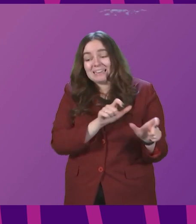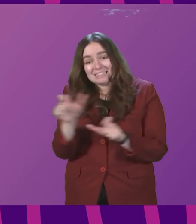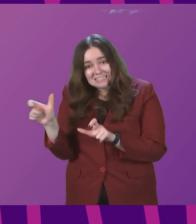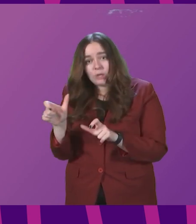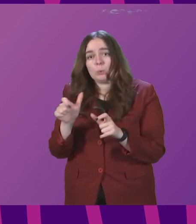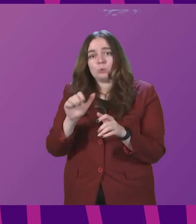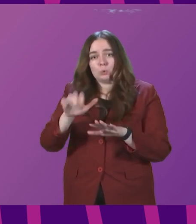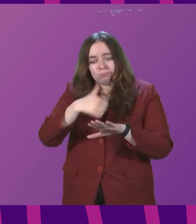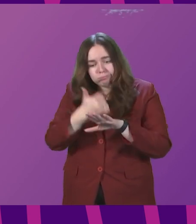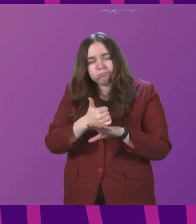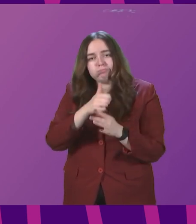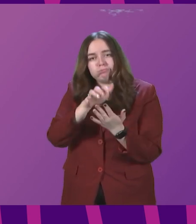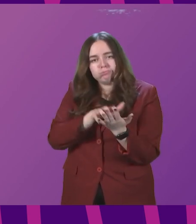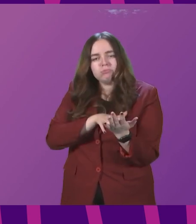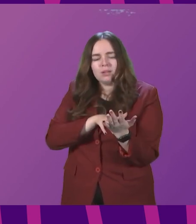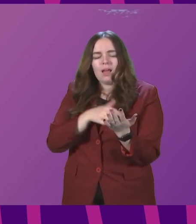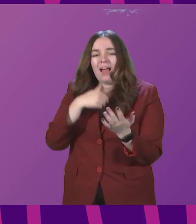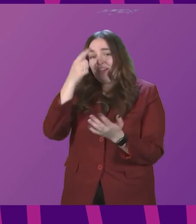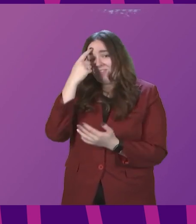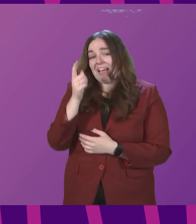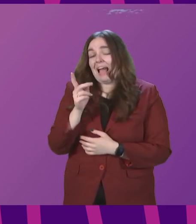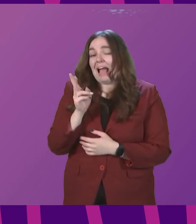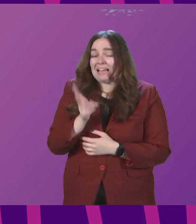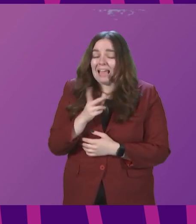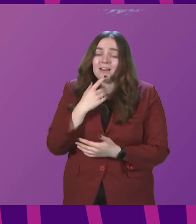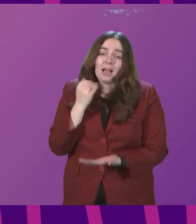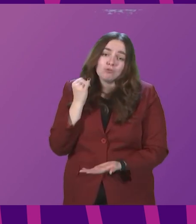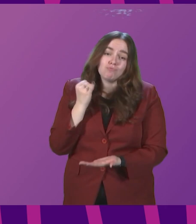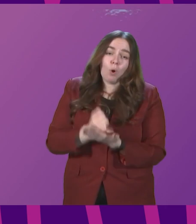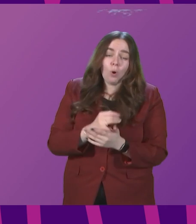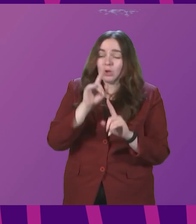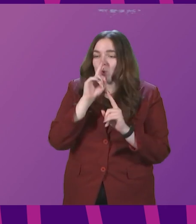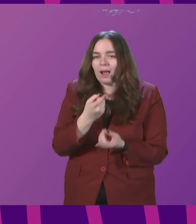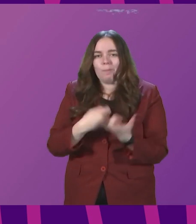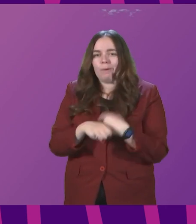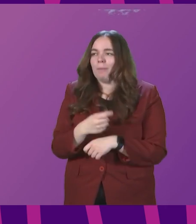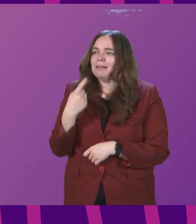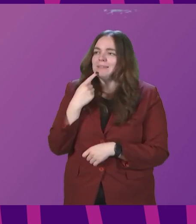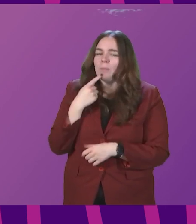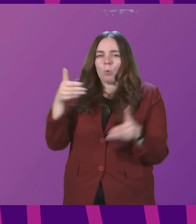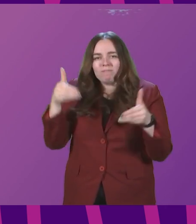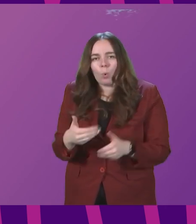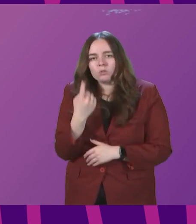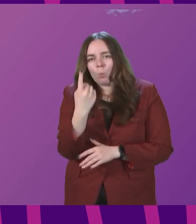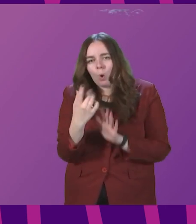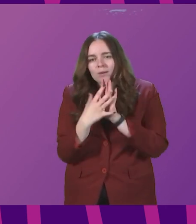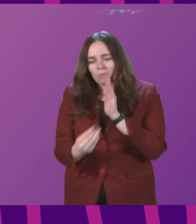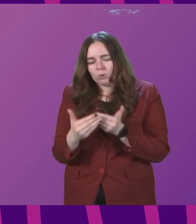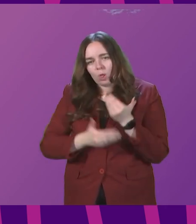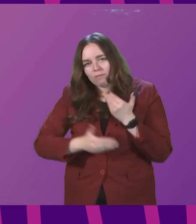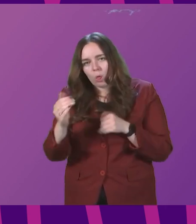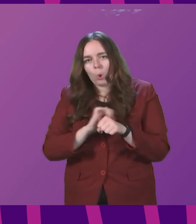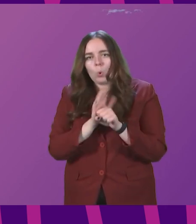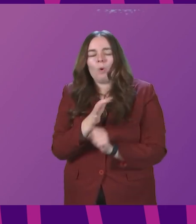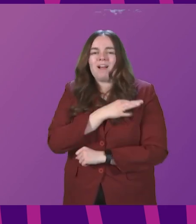implemented. I think again it is wrong and an oversimplification to focus purely on one model of Long Covid